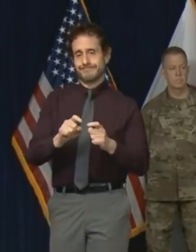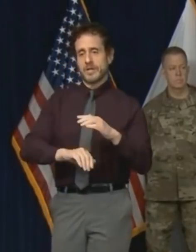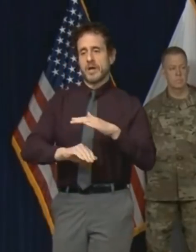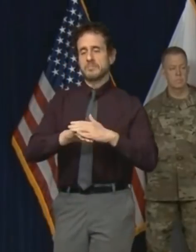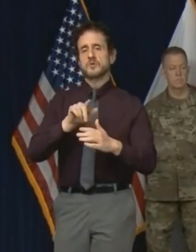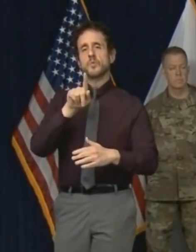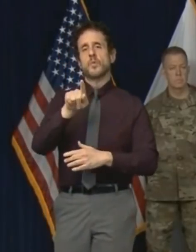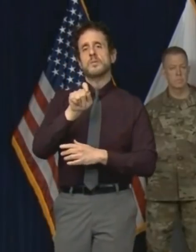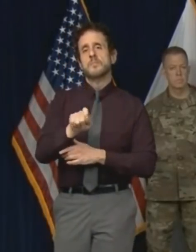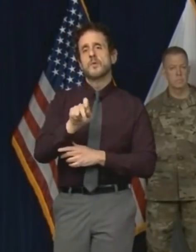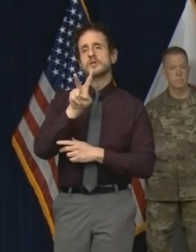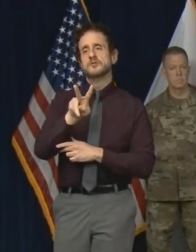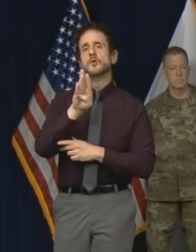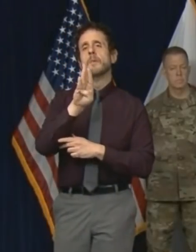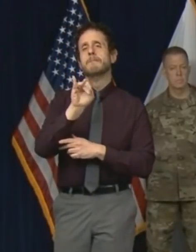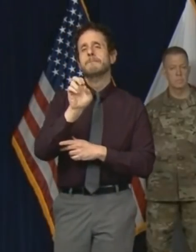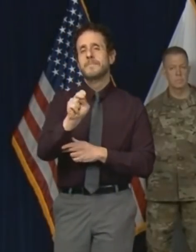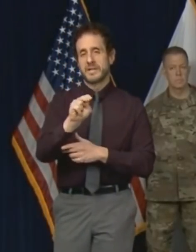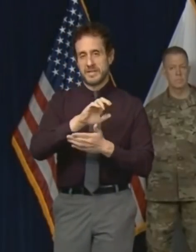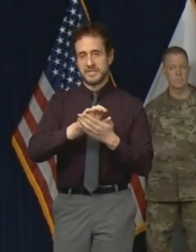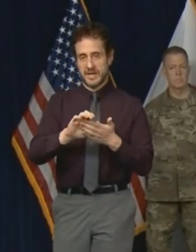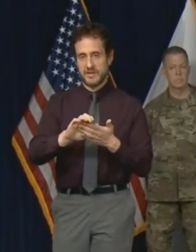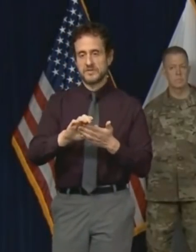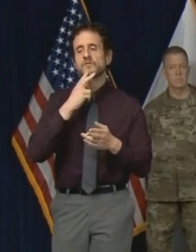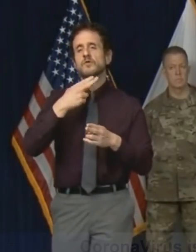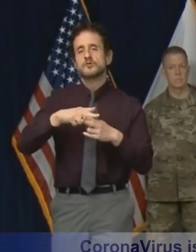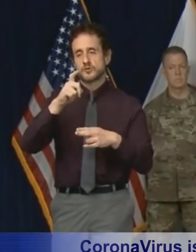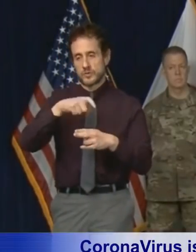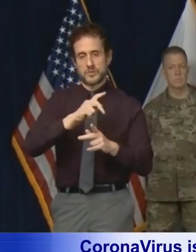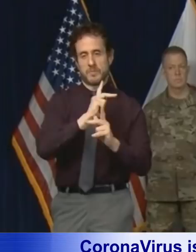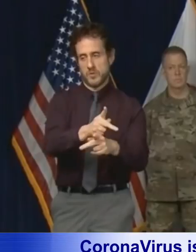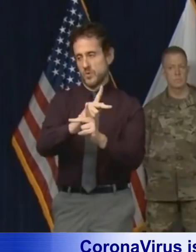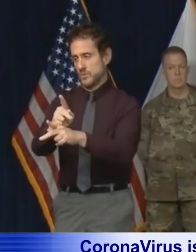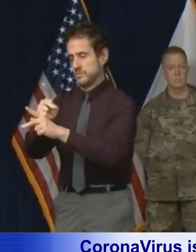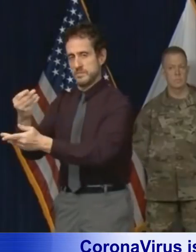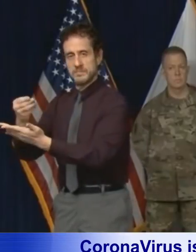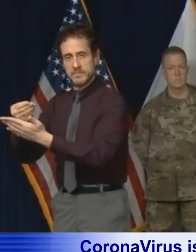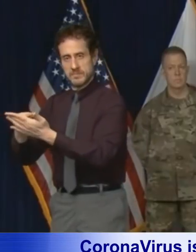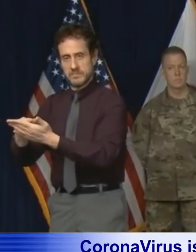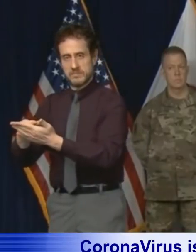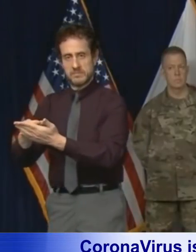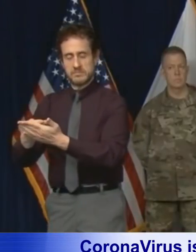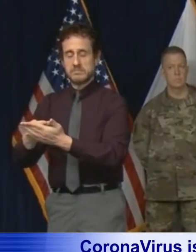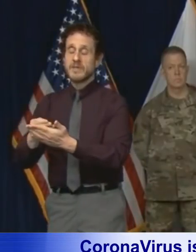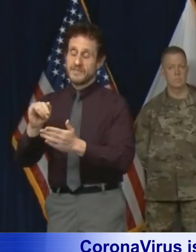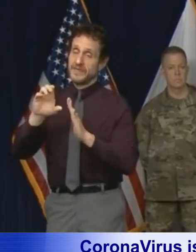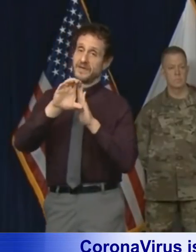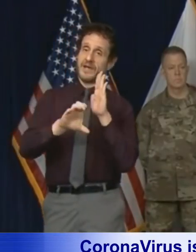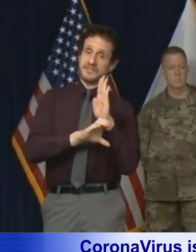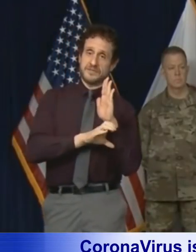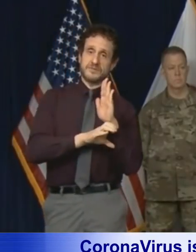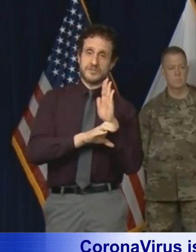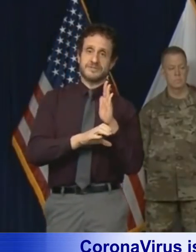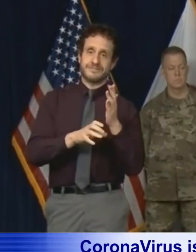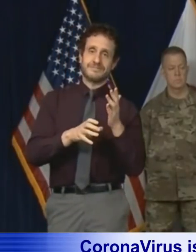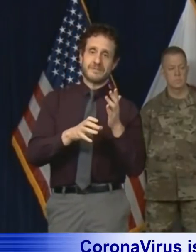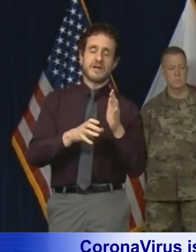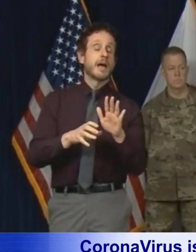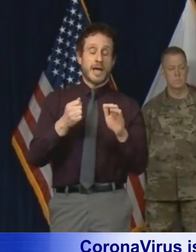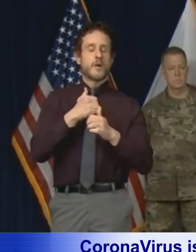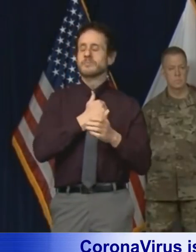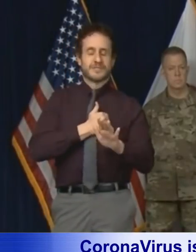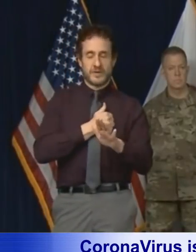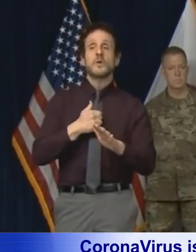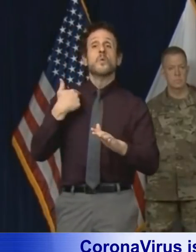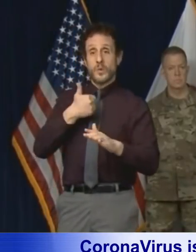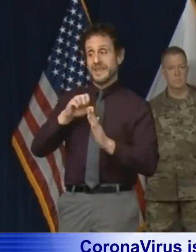billion dollars in short-term borrowing as constitutionally permitted in unexpected situations like this